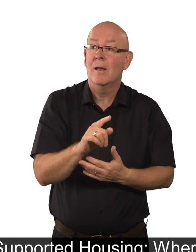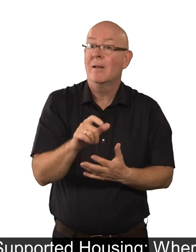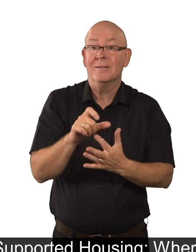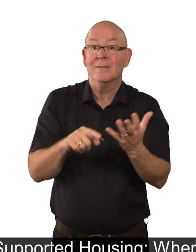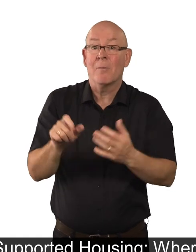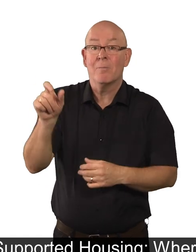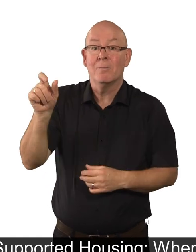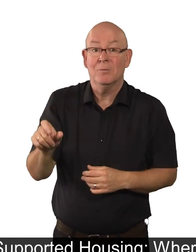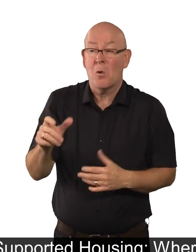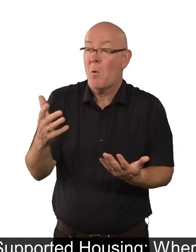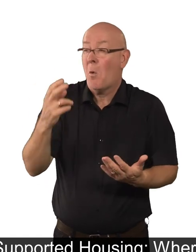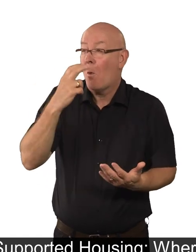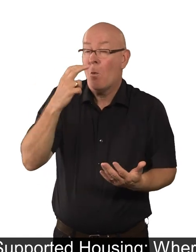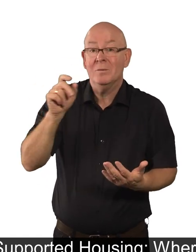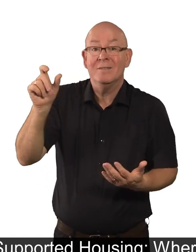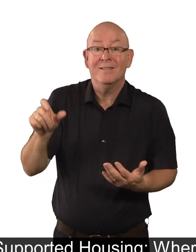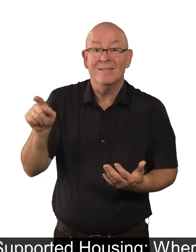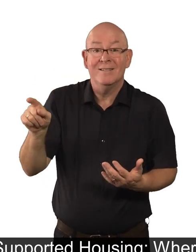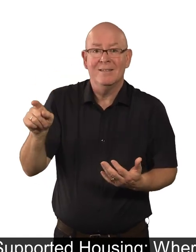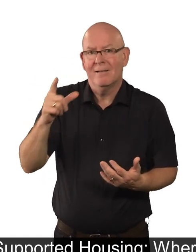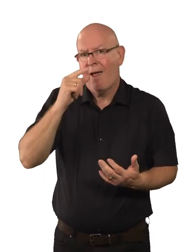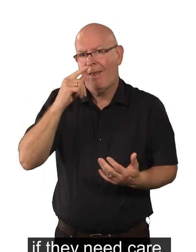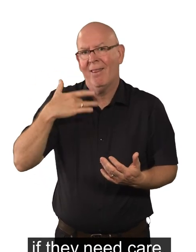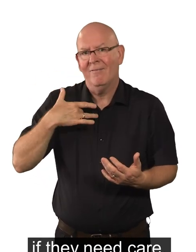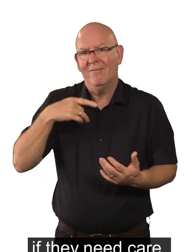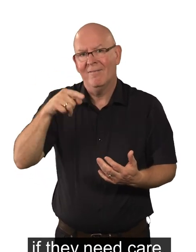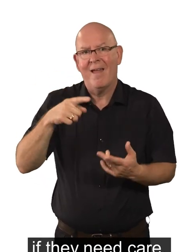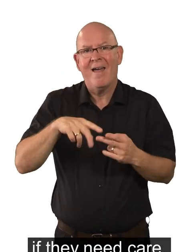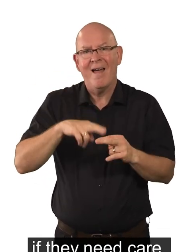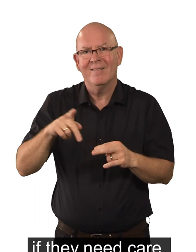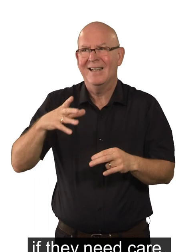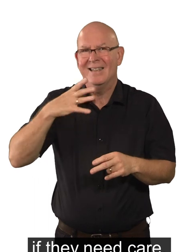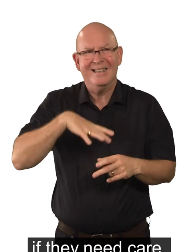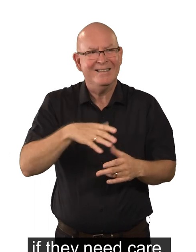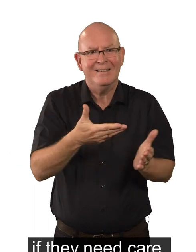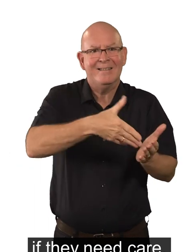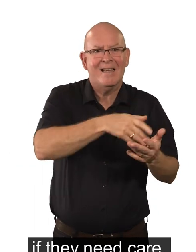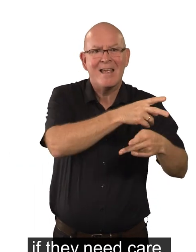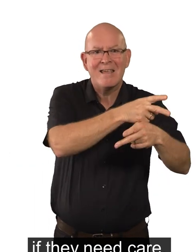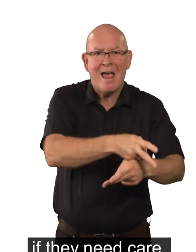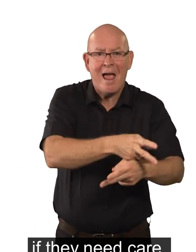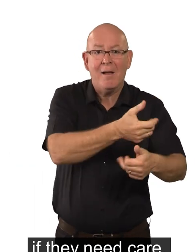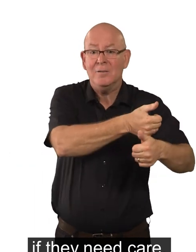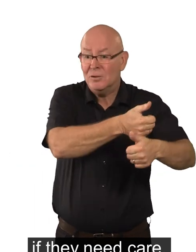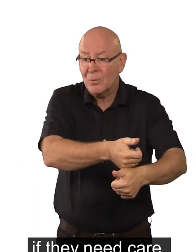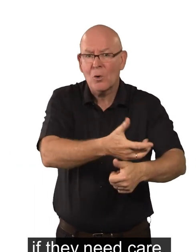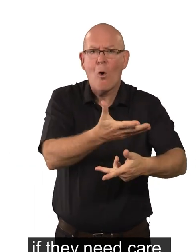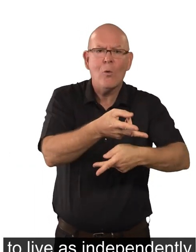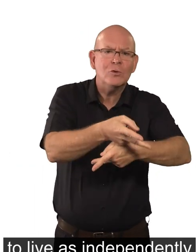Where a disabled or older person can live if they need care, support or supervision